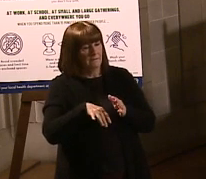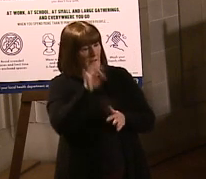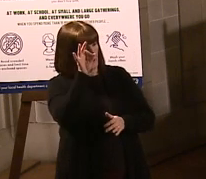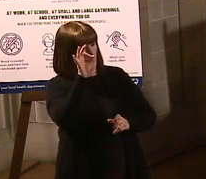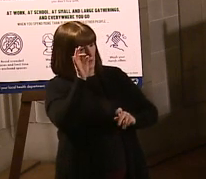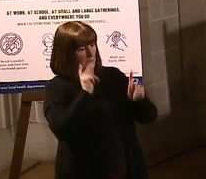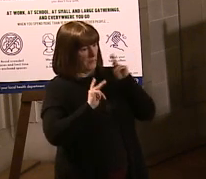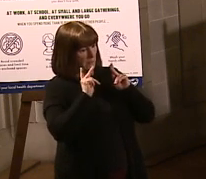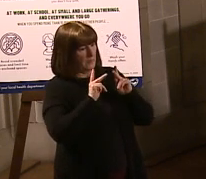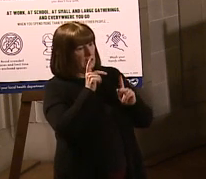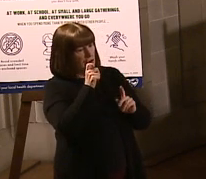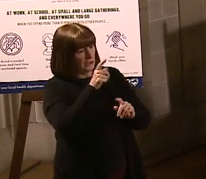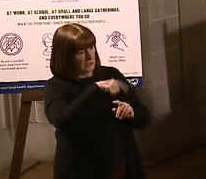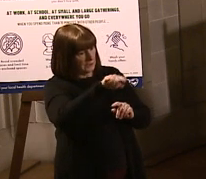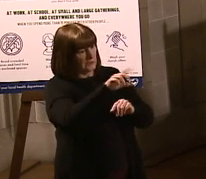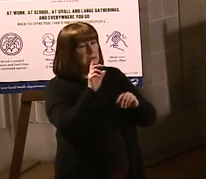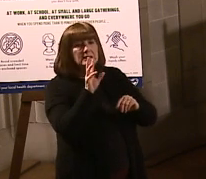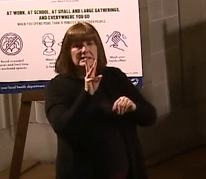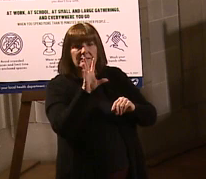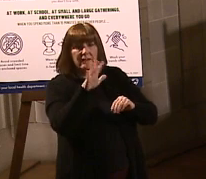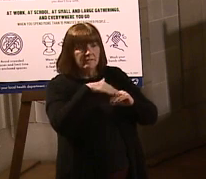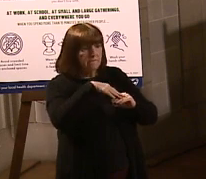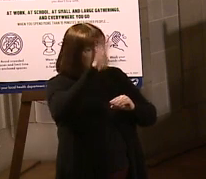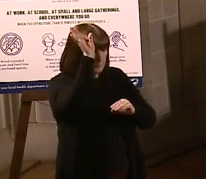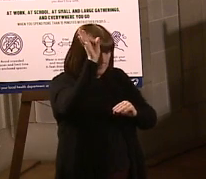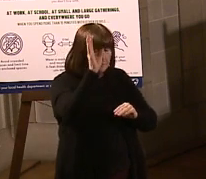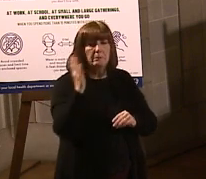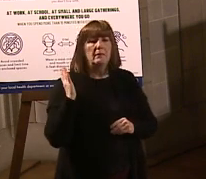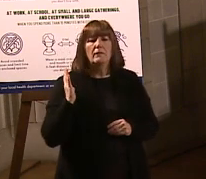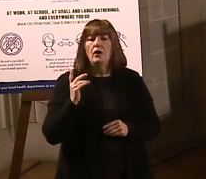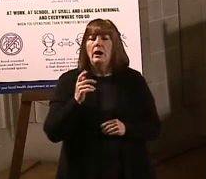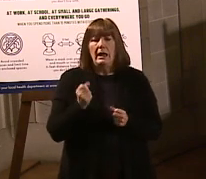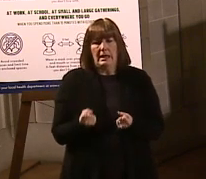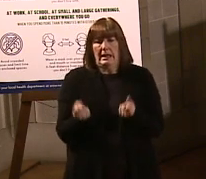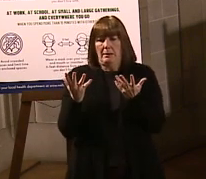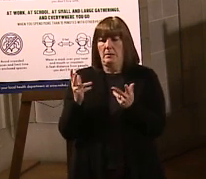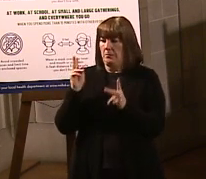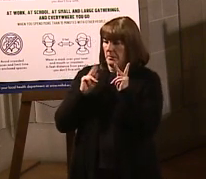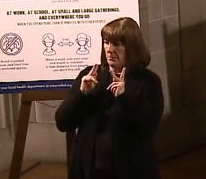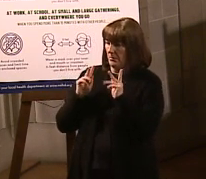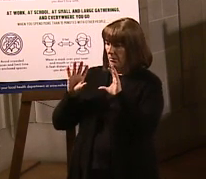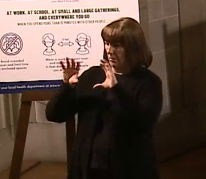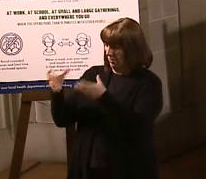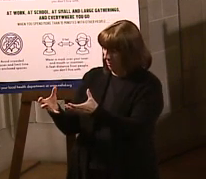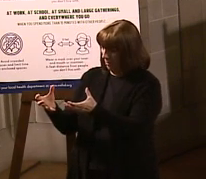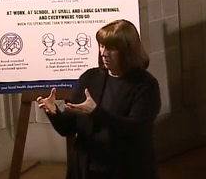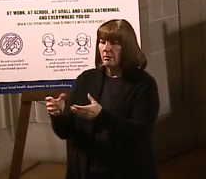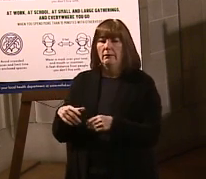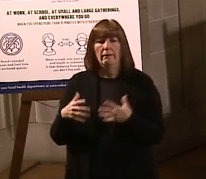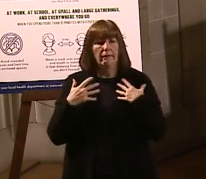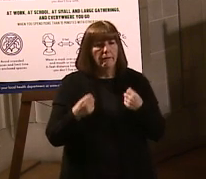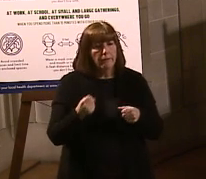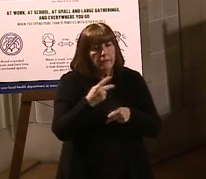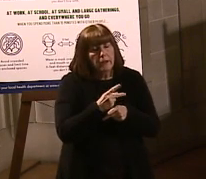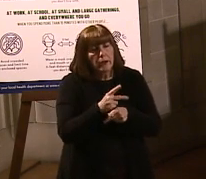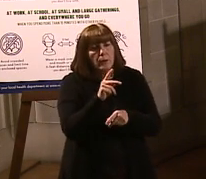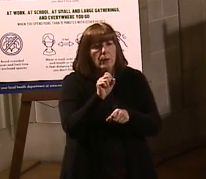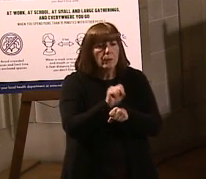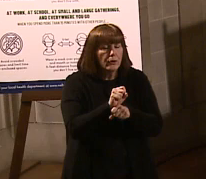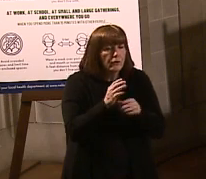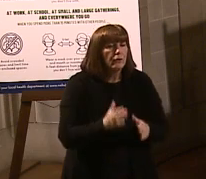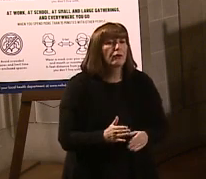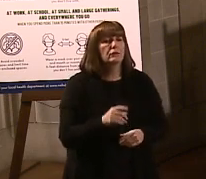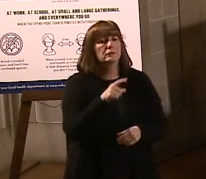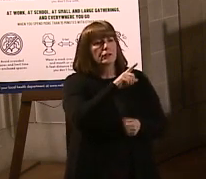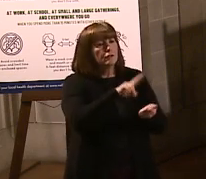of people who are 65 years and older. Before it was, how many people do you have as far as health care workers and how many people do you have in long-term care